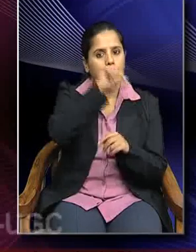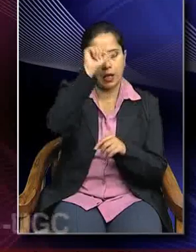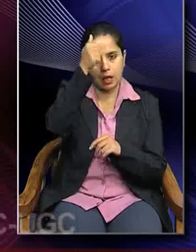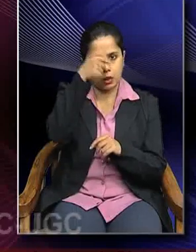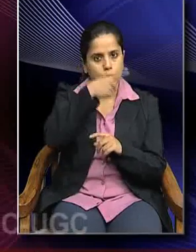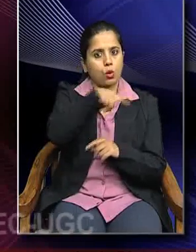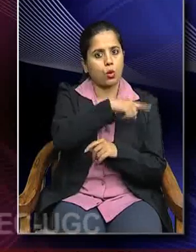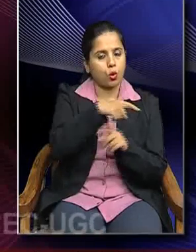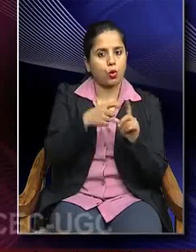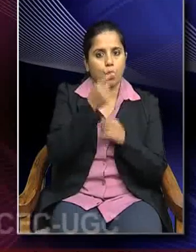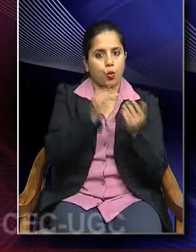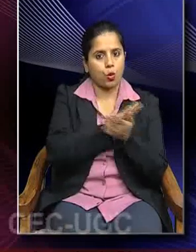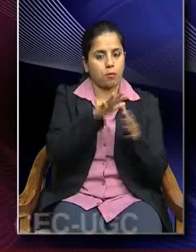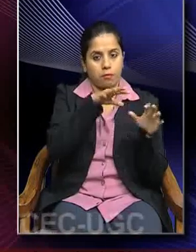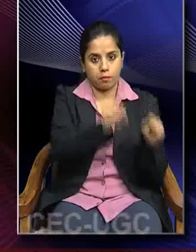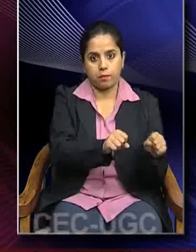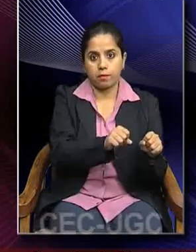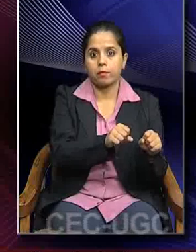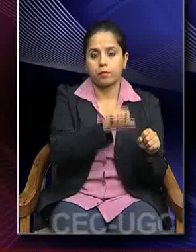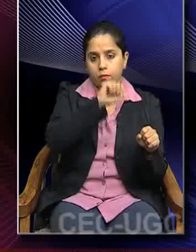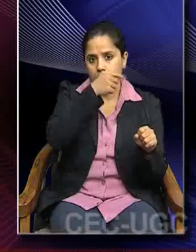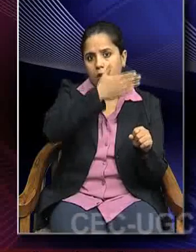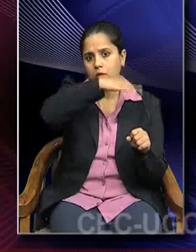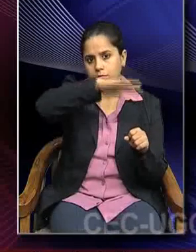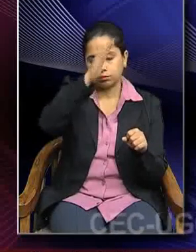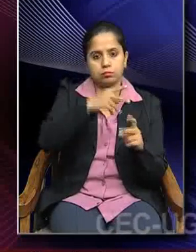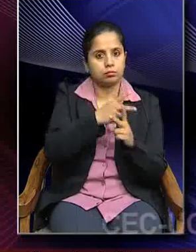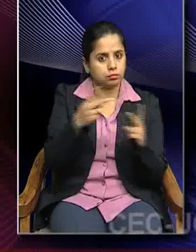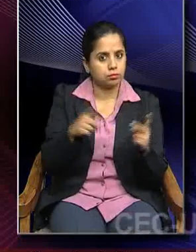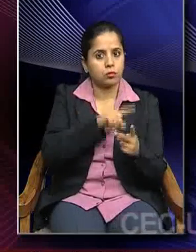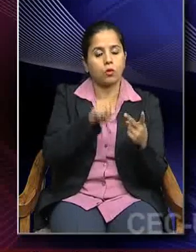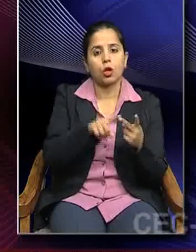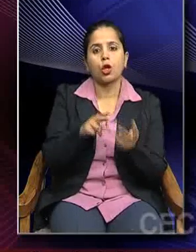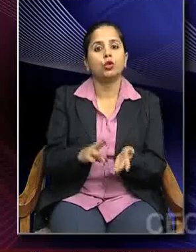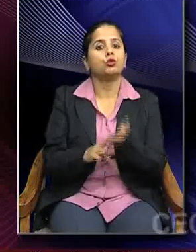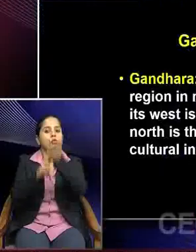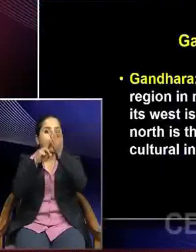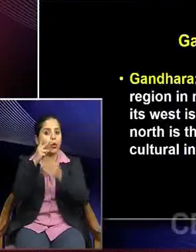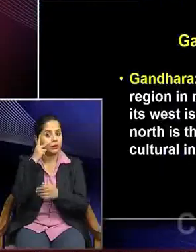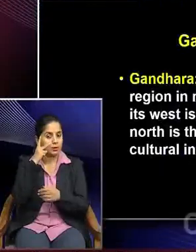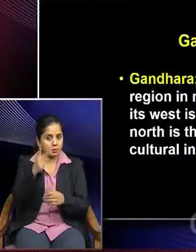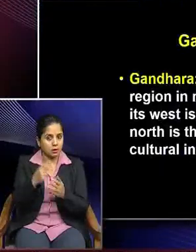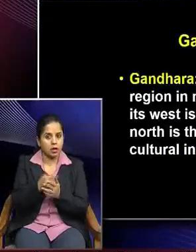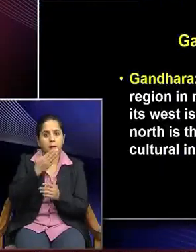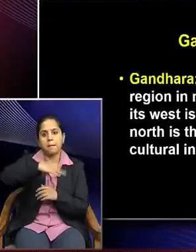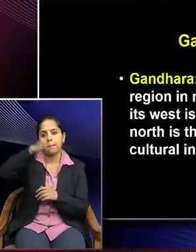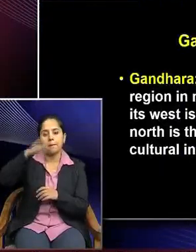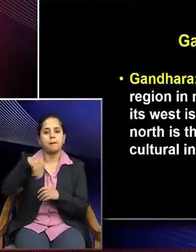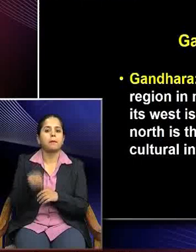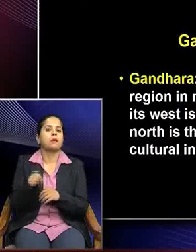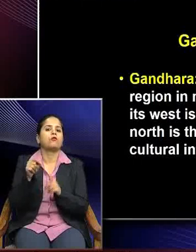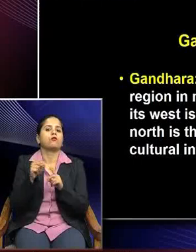region, Hindukush mountains, and to the north is the Himalayan foothills.